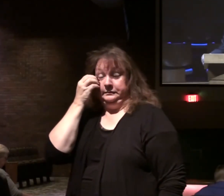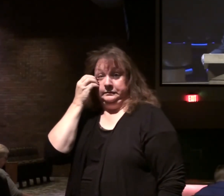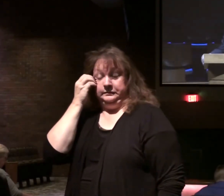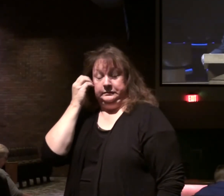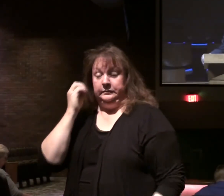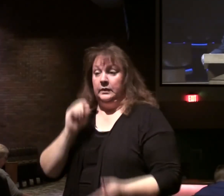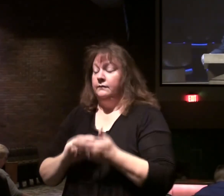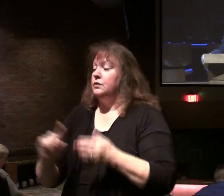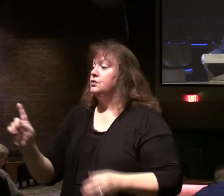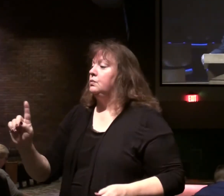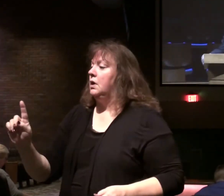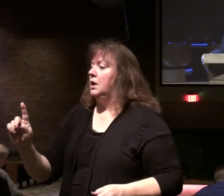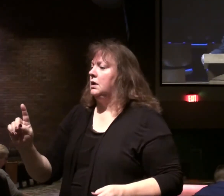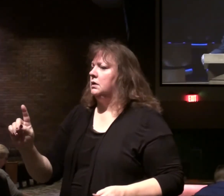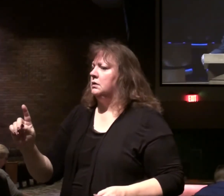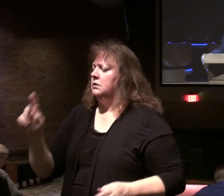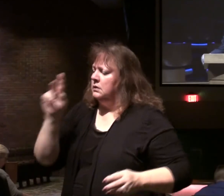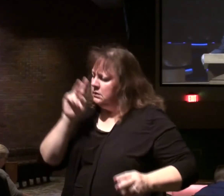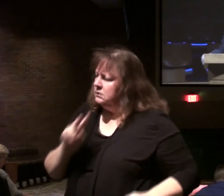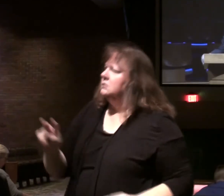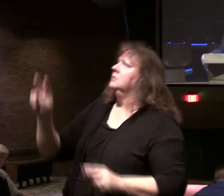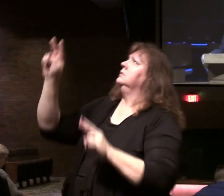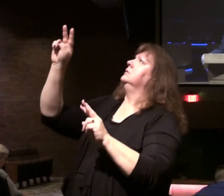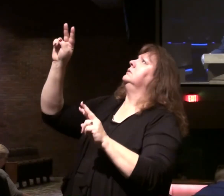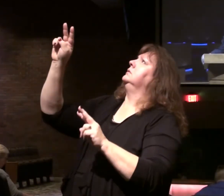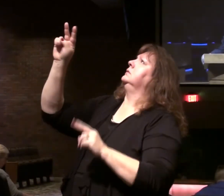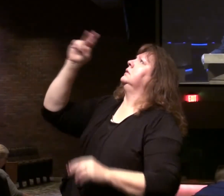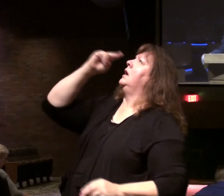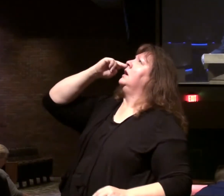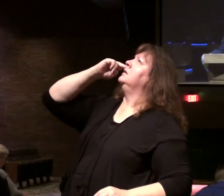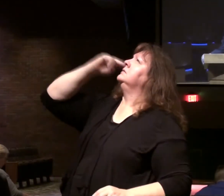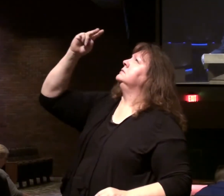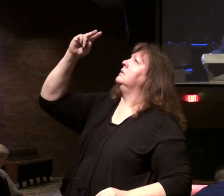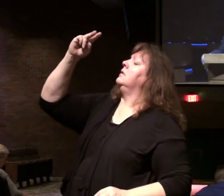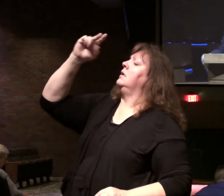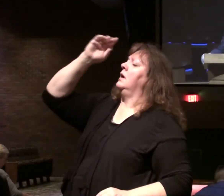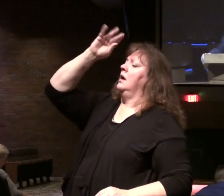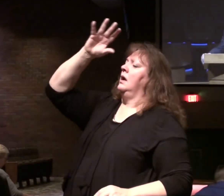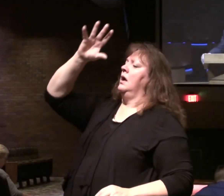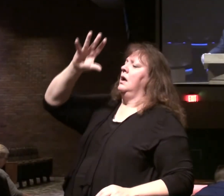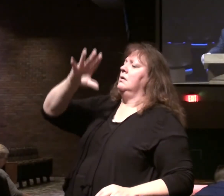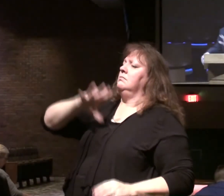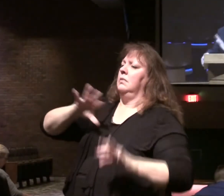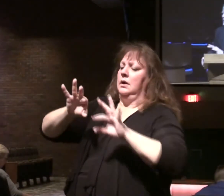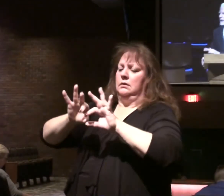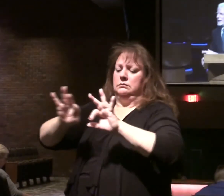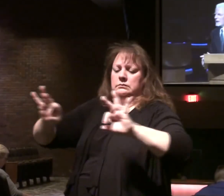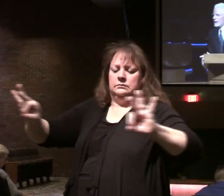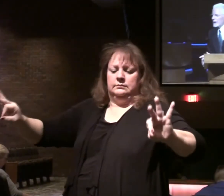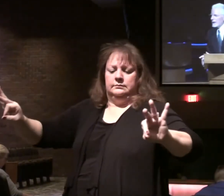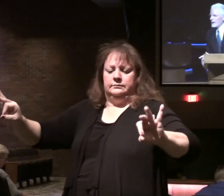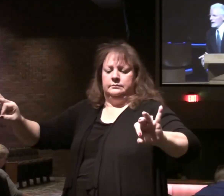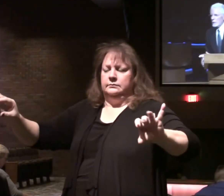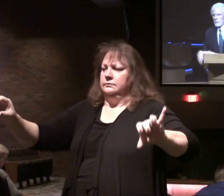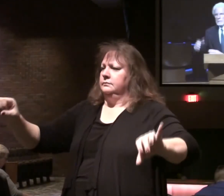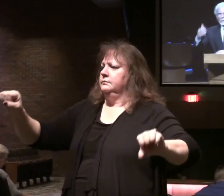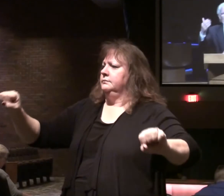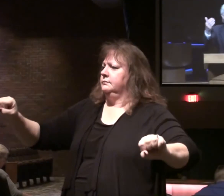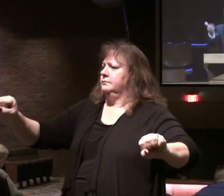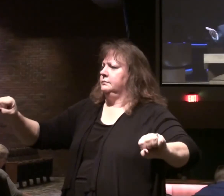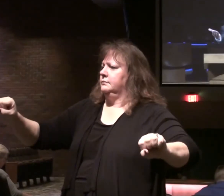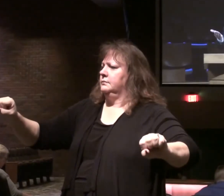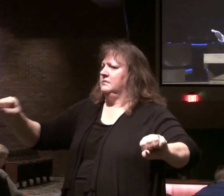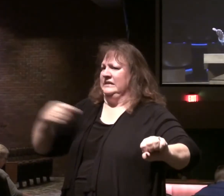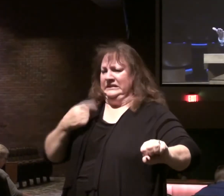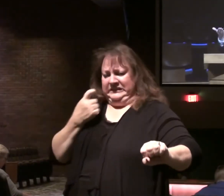Verse 1. Then I lifted up my eyes and looked. And behold, there was a man with a measuring line in his hand. Remember